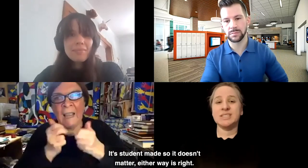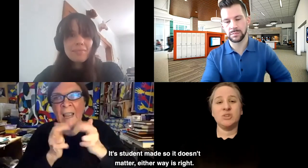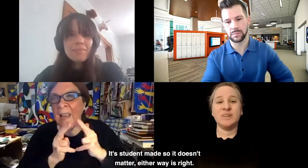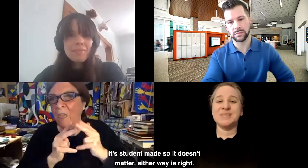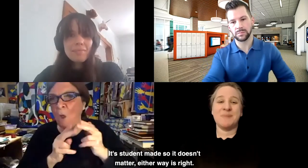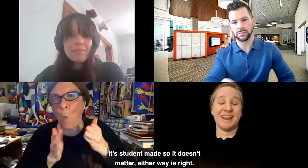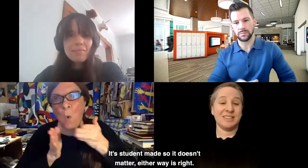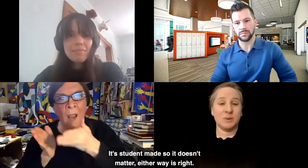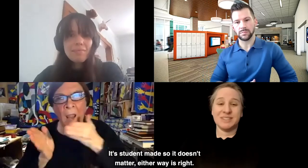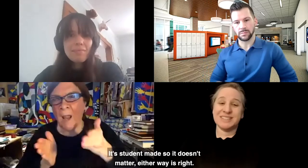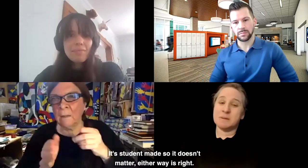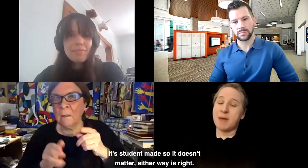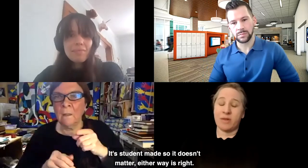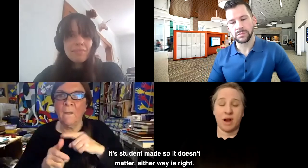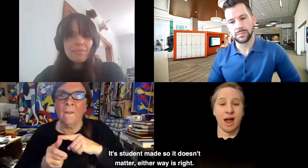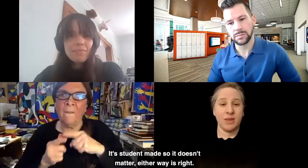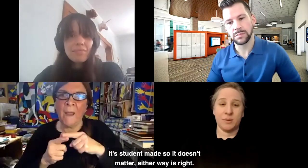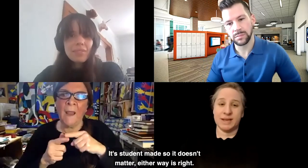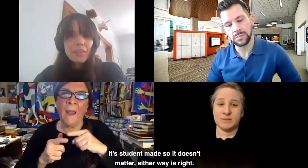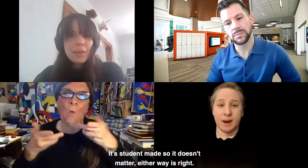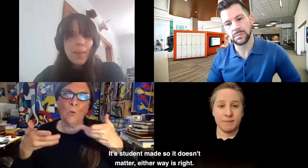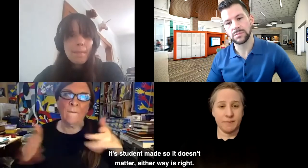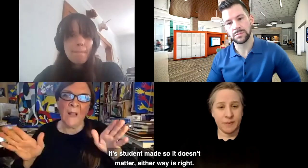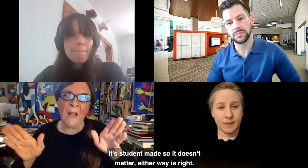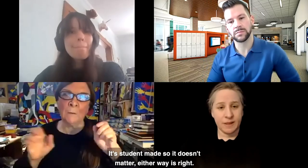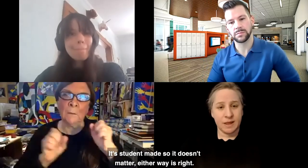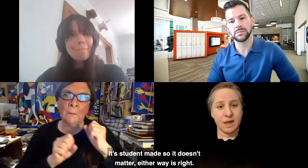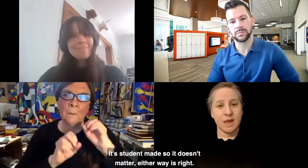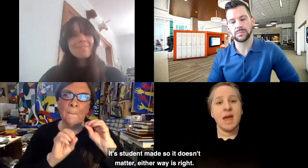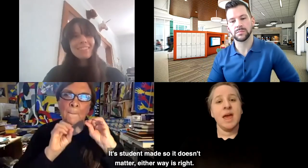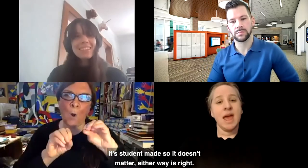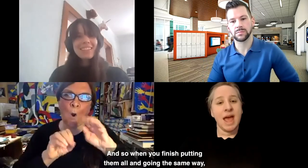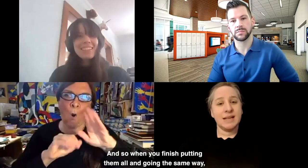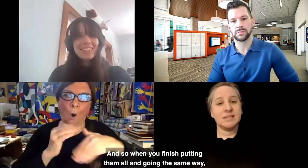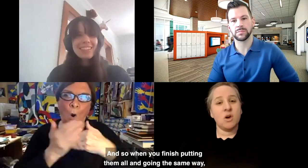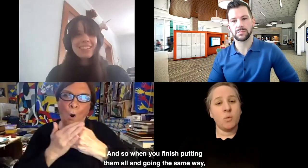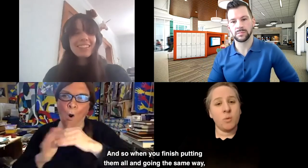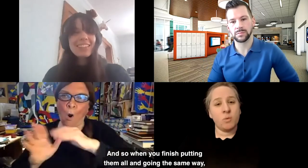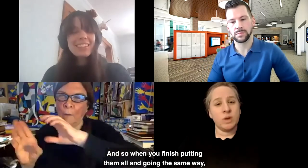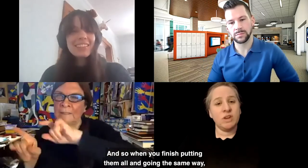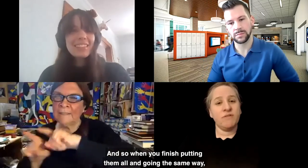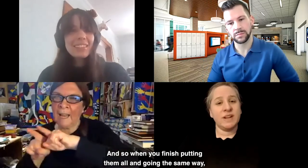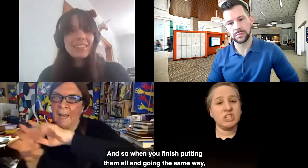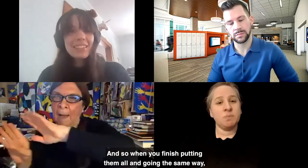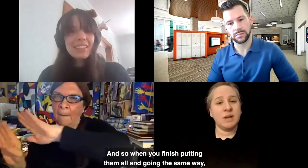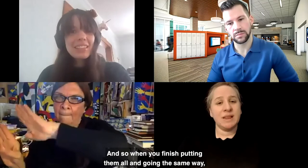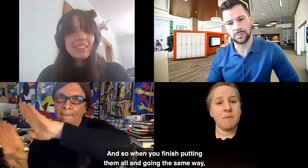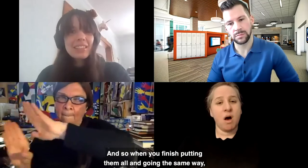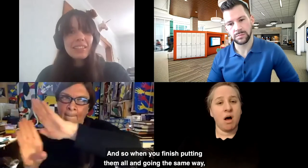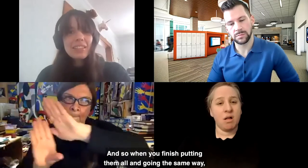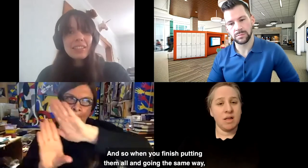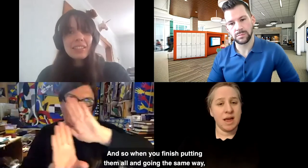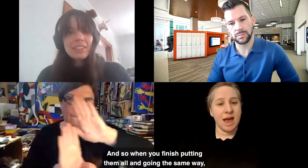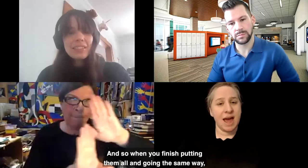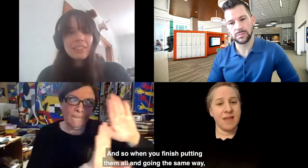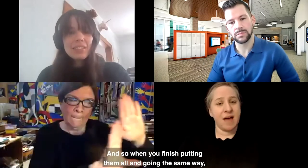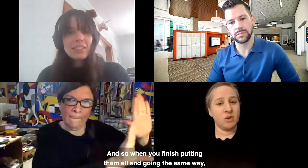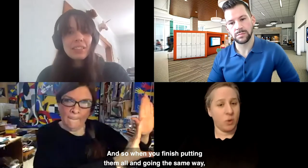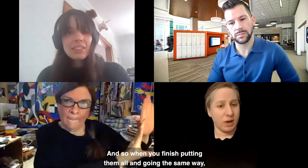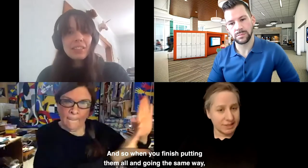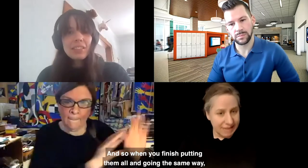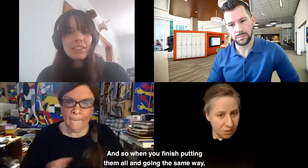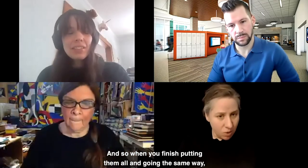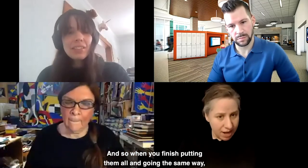It's students made, so it doesn't matter. Either way is right. And so when you finish putting them all and